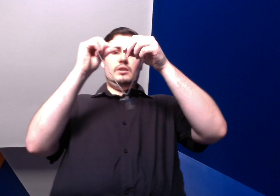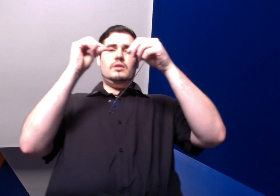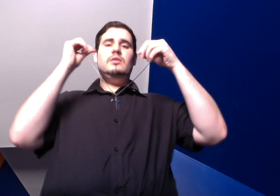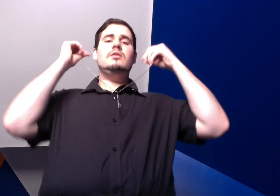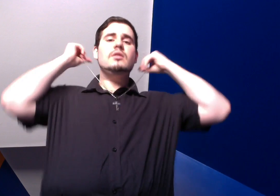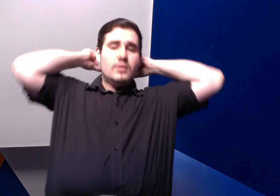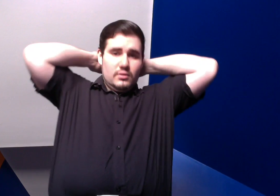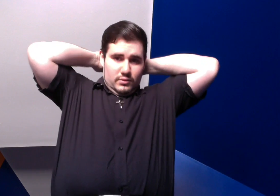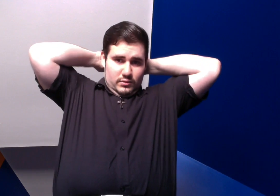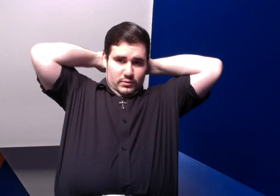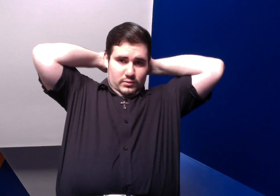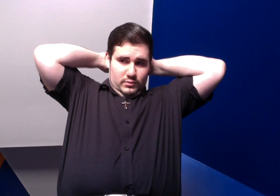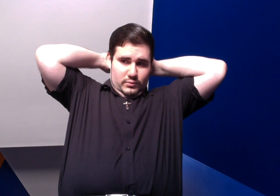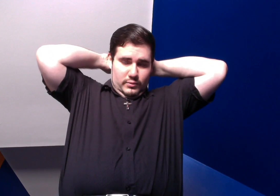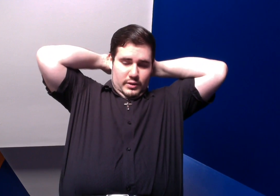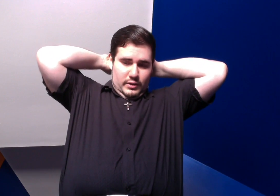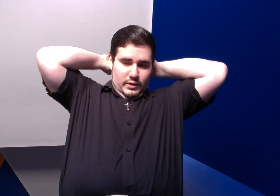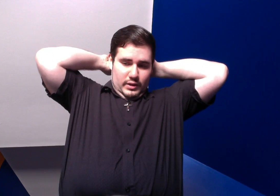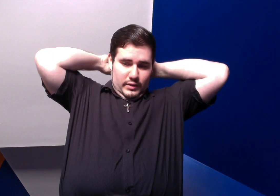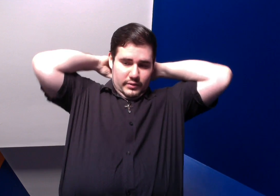with every